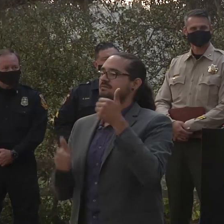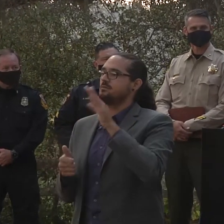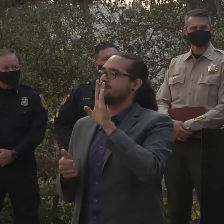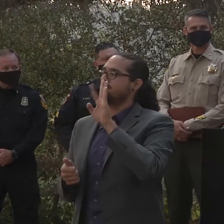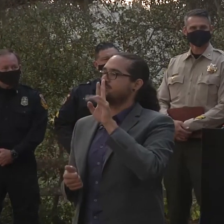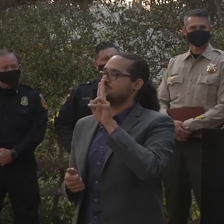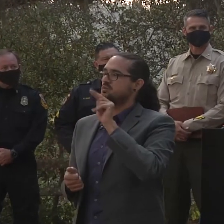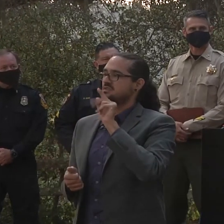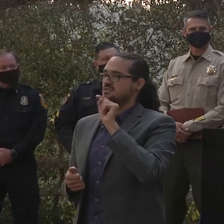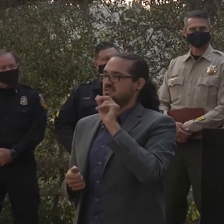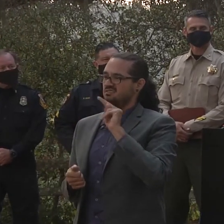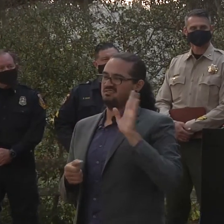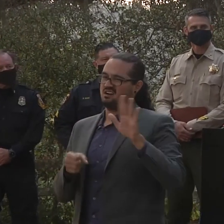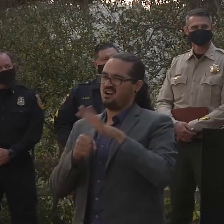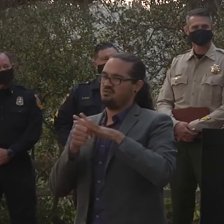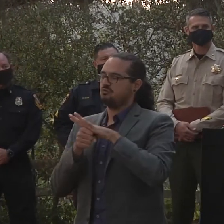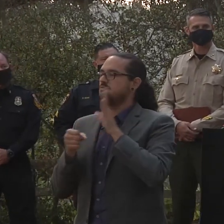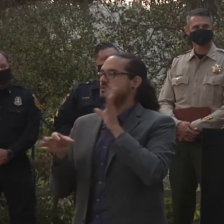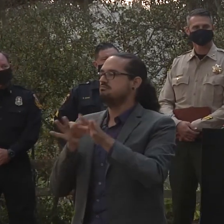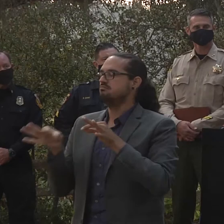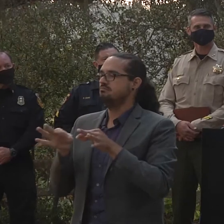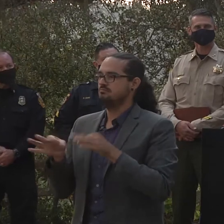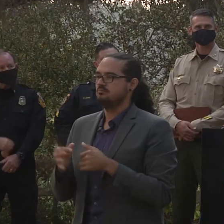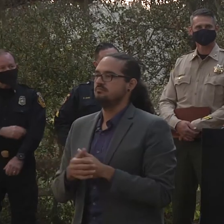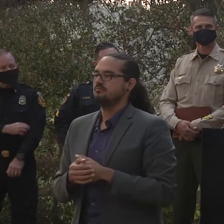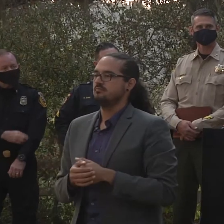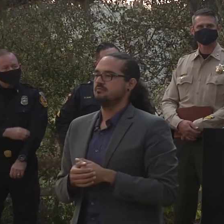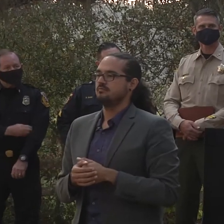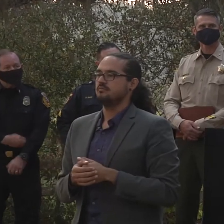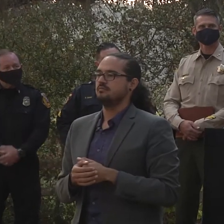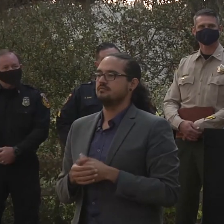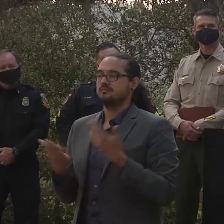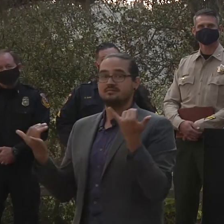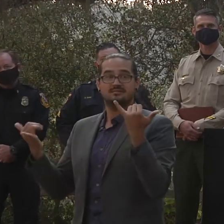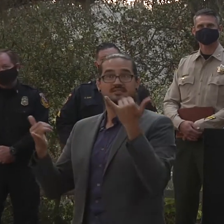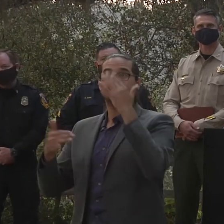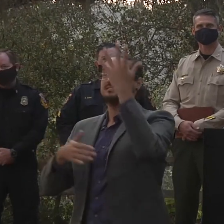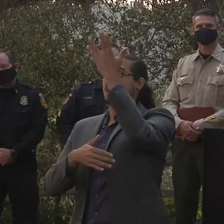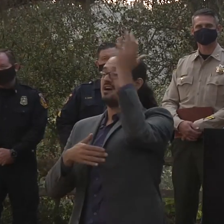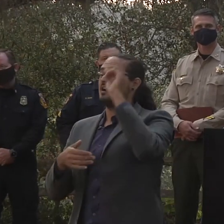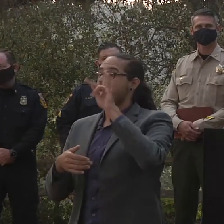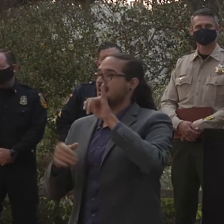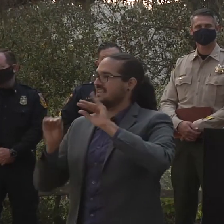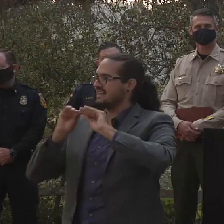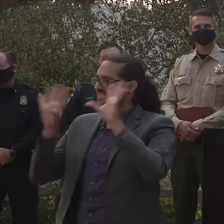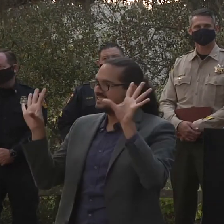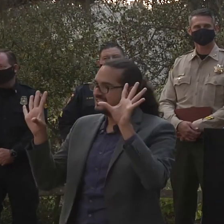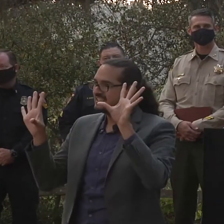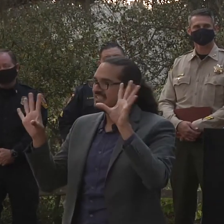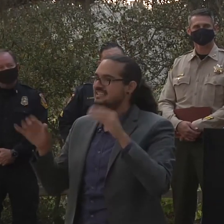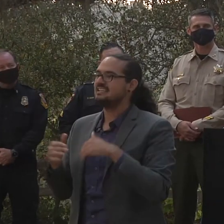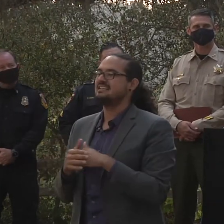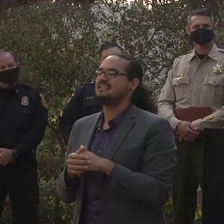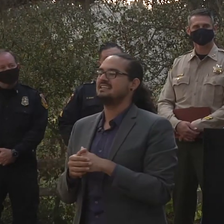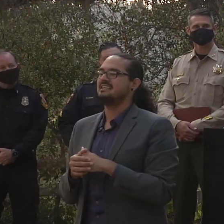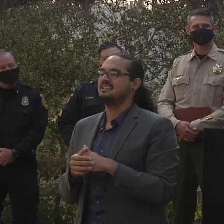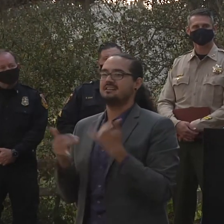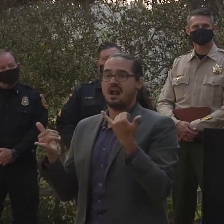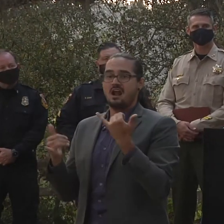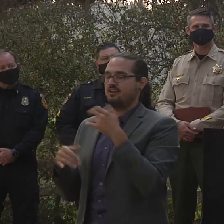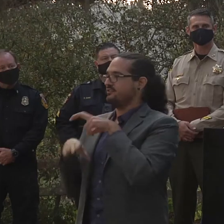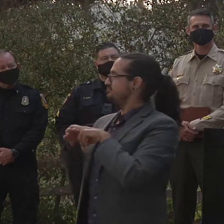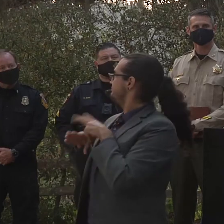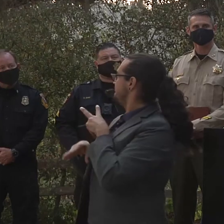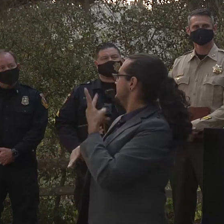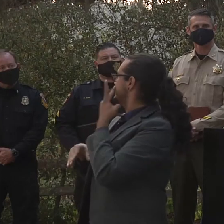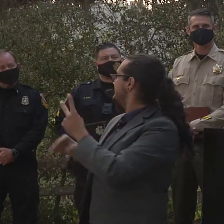Certainly uh with the clear skies we uh have a front row seat and what you're seeing there with the smoke uh quite a bit of smoke production is a